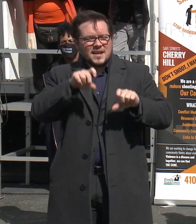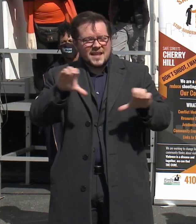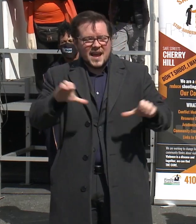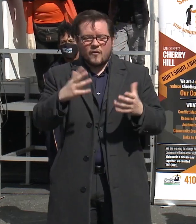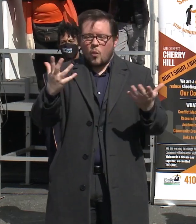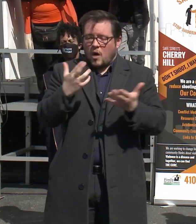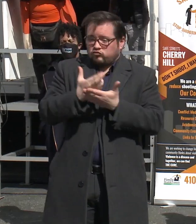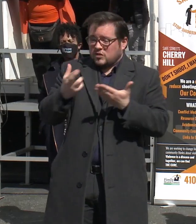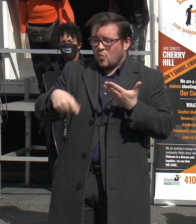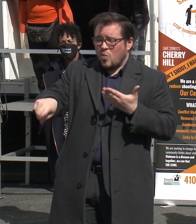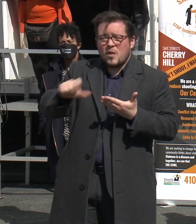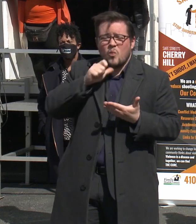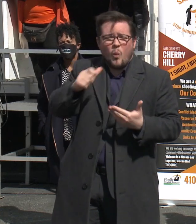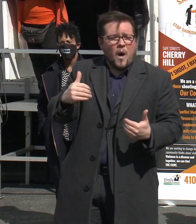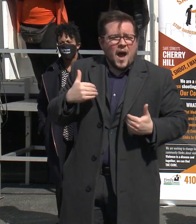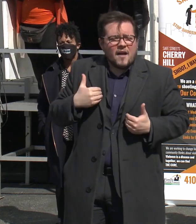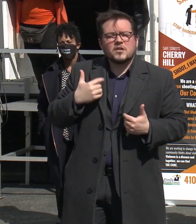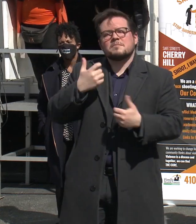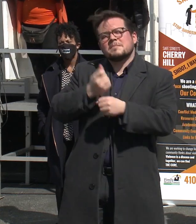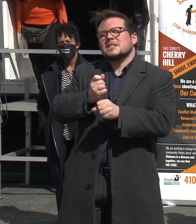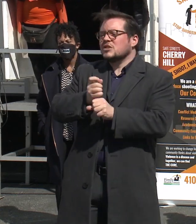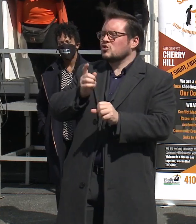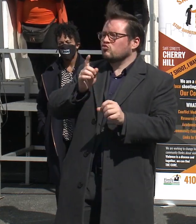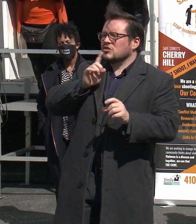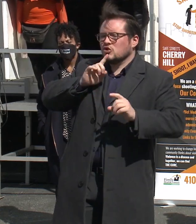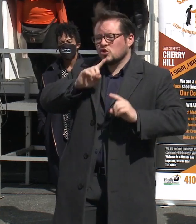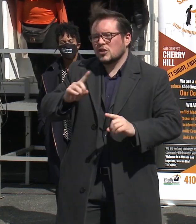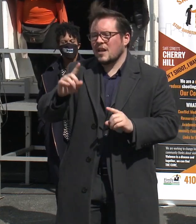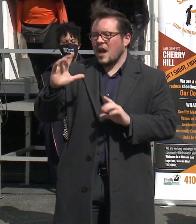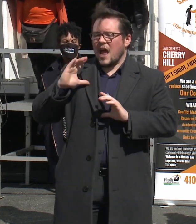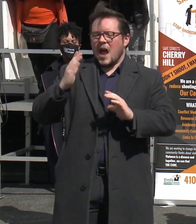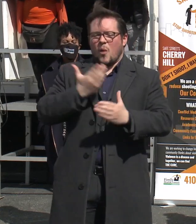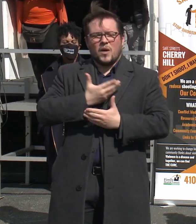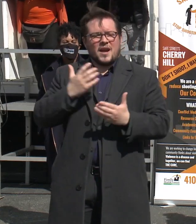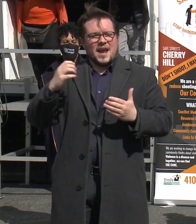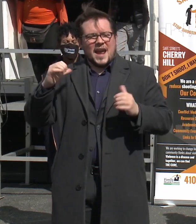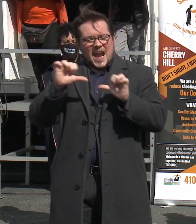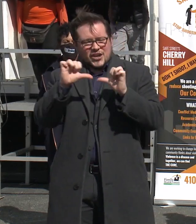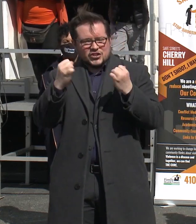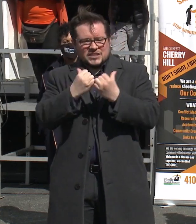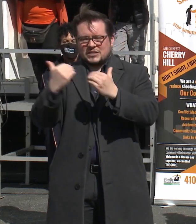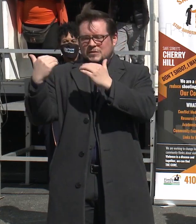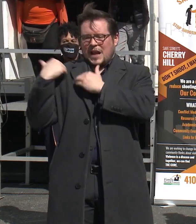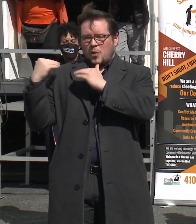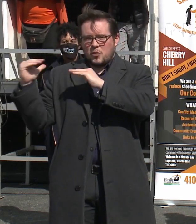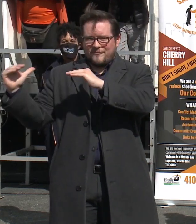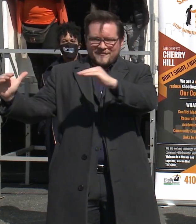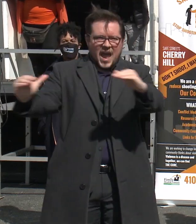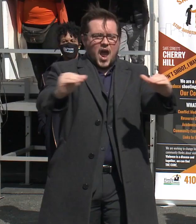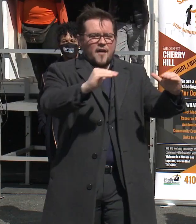have. Making sure that we're holding our agencies accountable for treating every single neighborhood the same way.